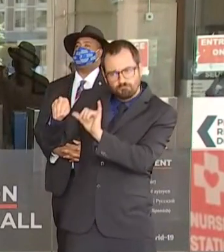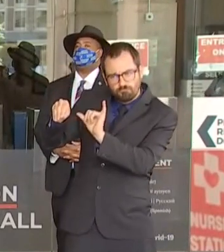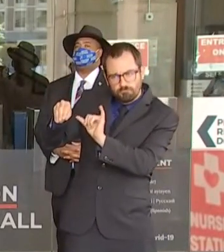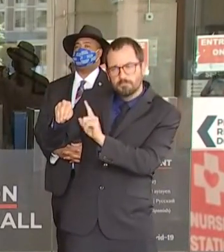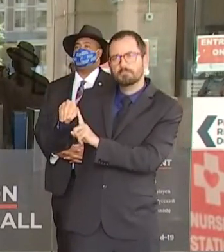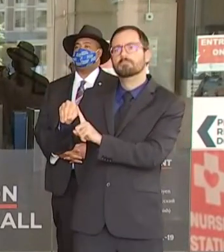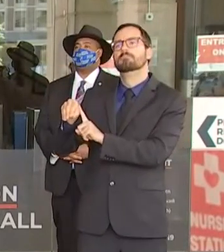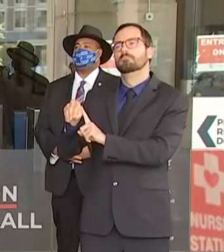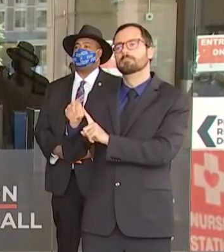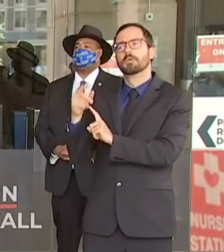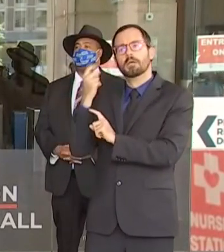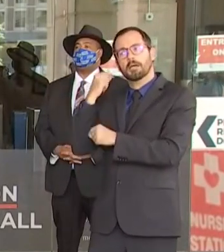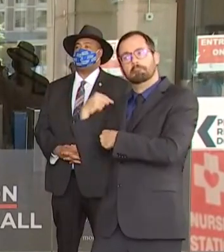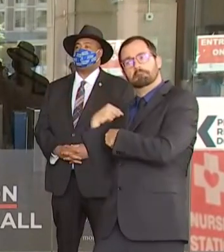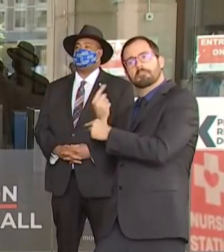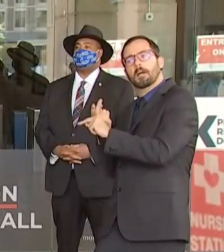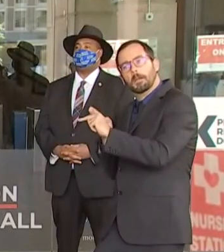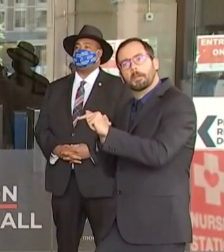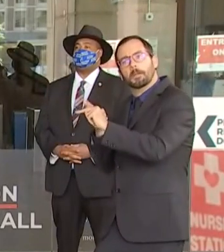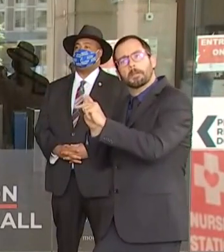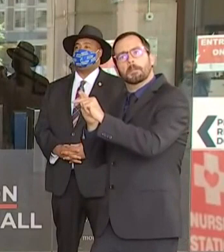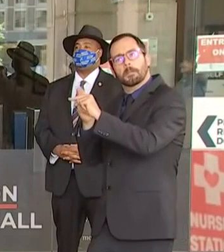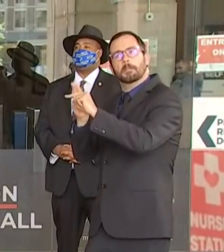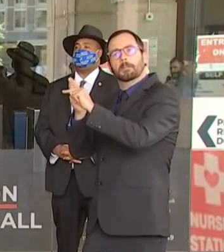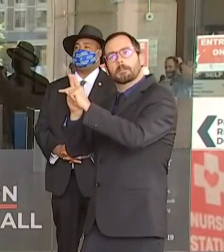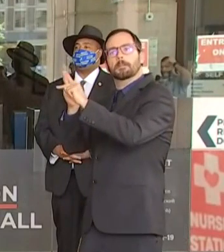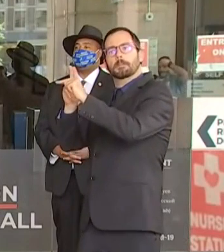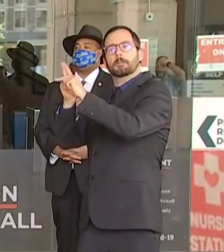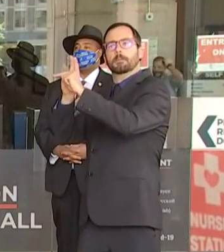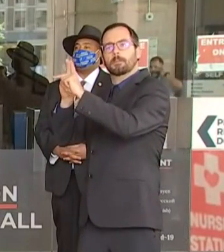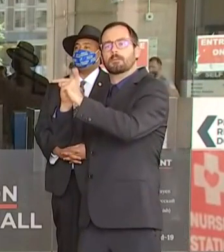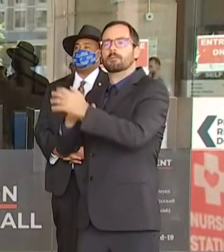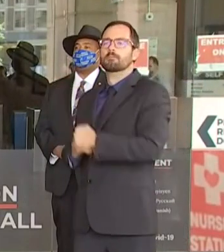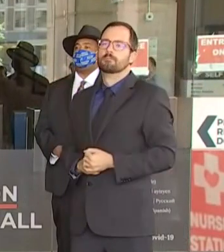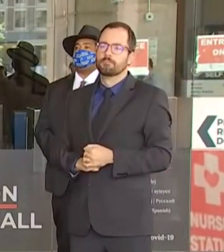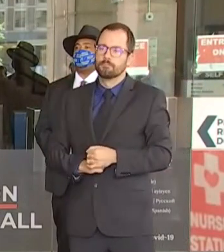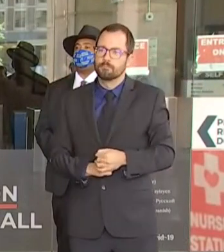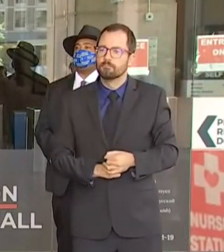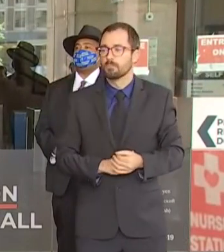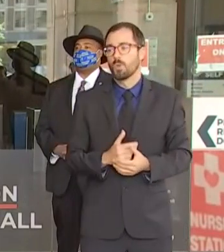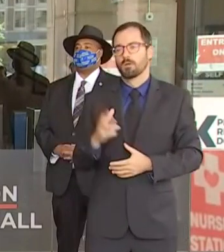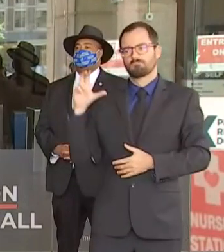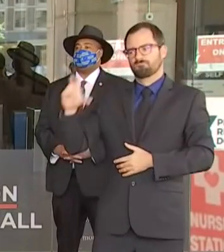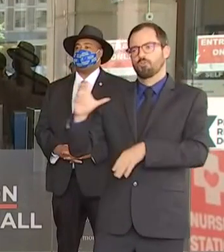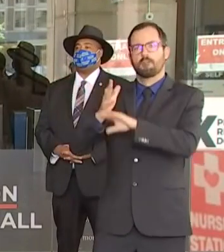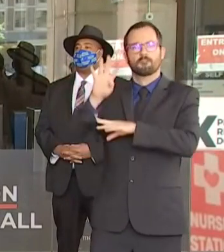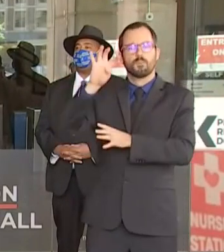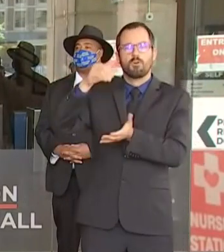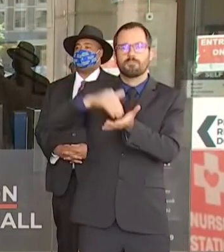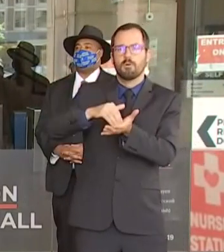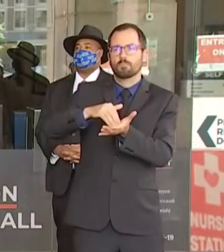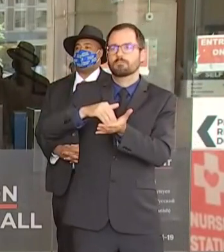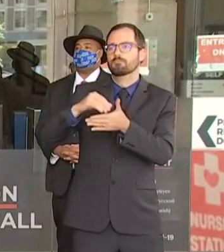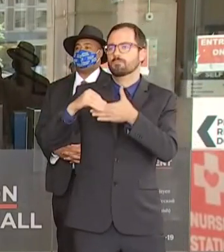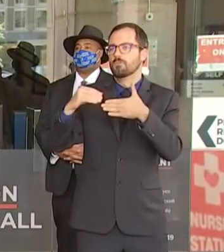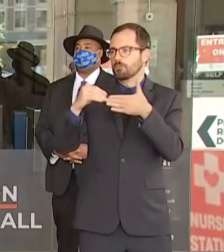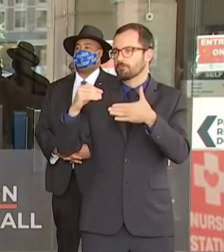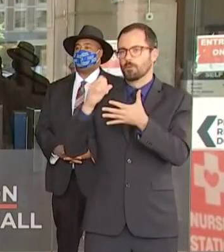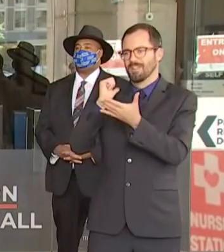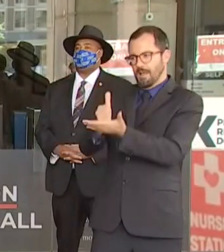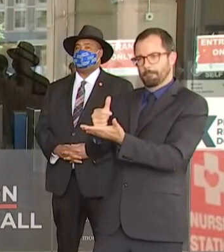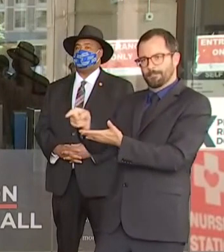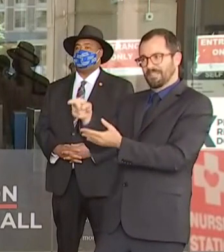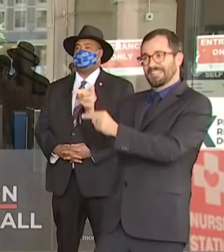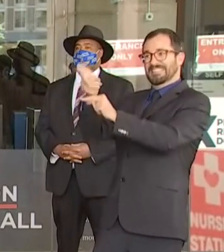week we're investing more over $400,000 into a community plan to address the inequities that these numbers represent. The